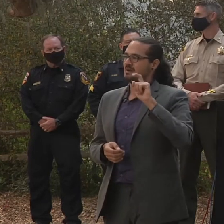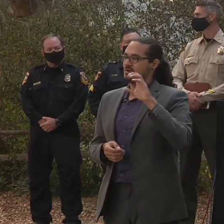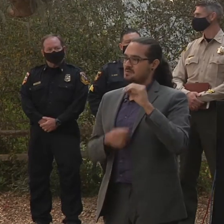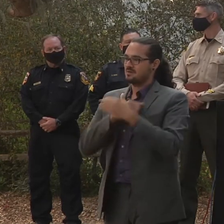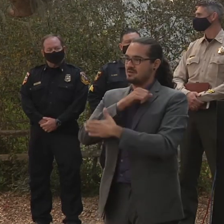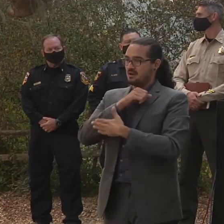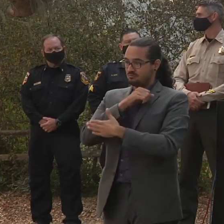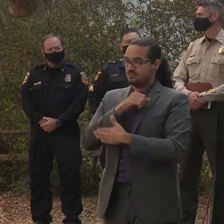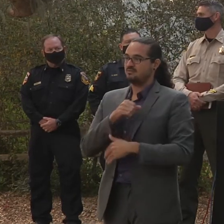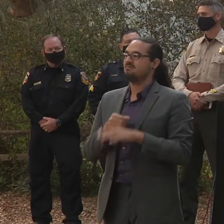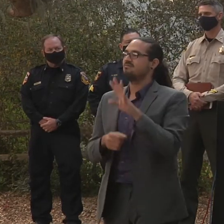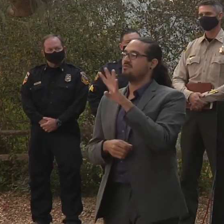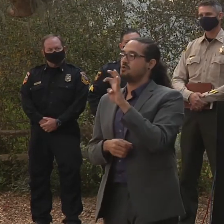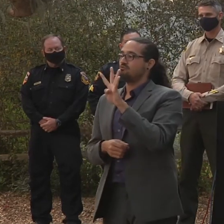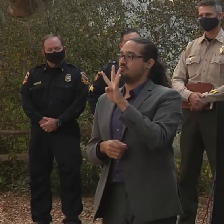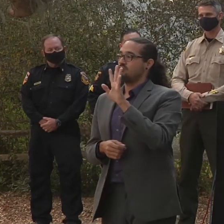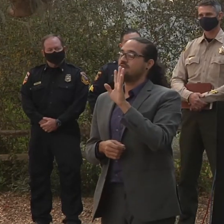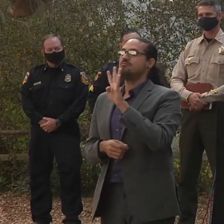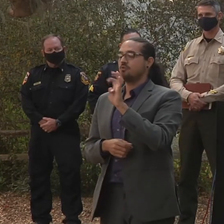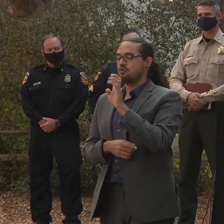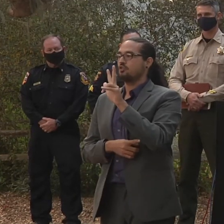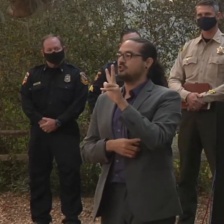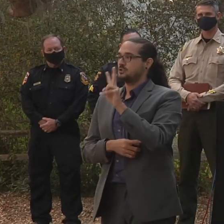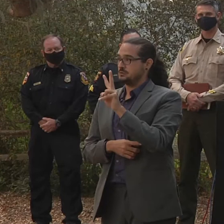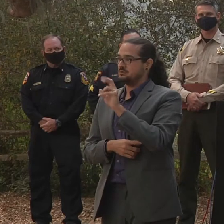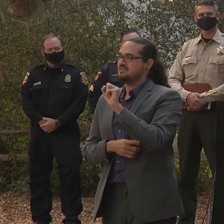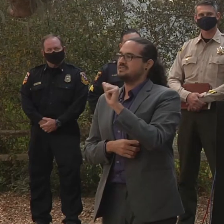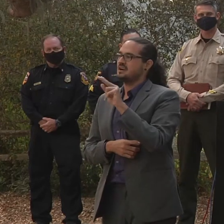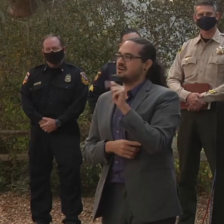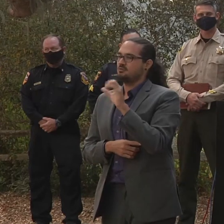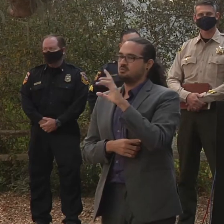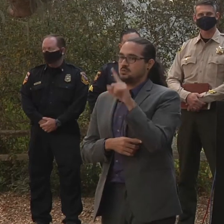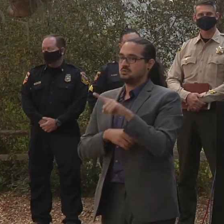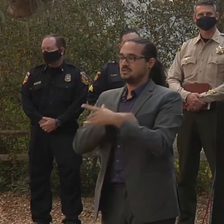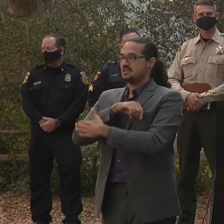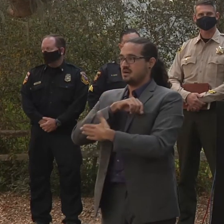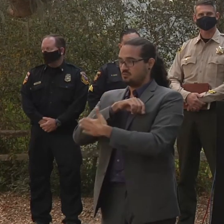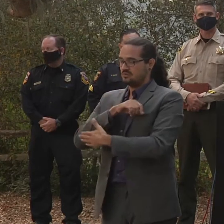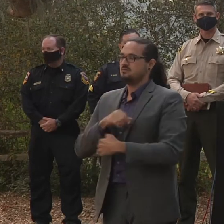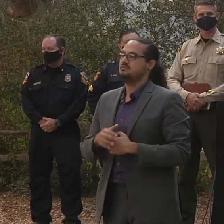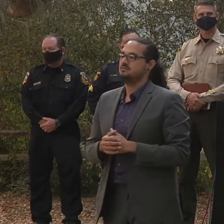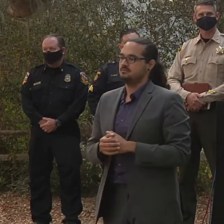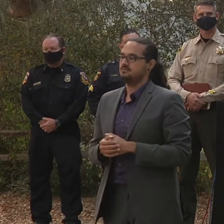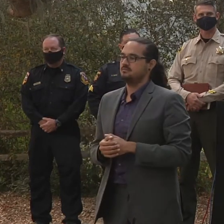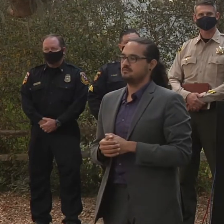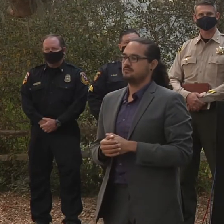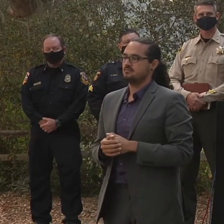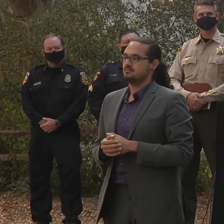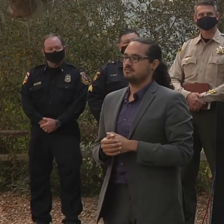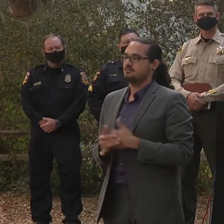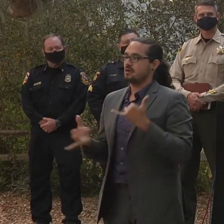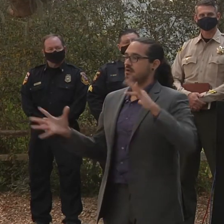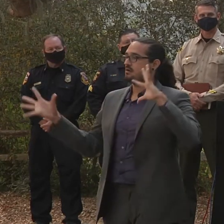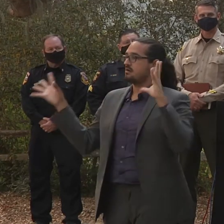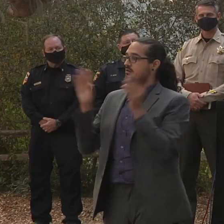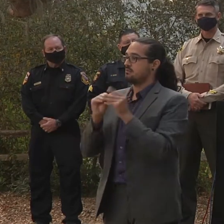432 in Santa Cruz County. With that, we are now up to 1,697